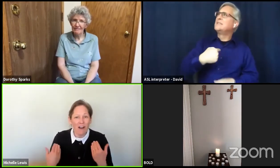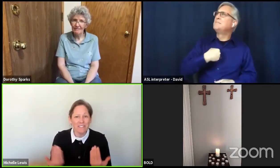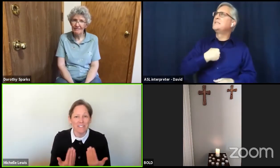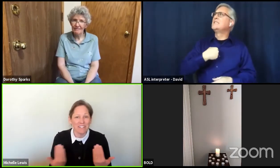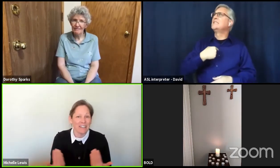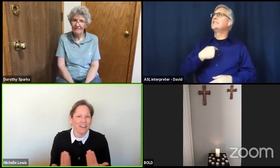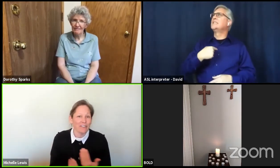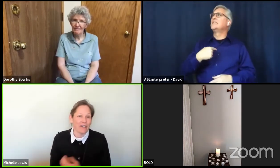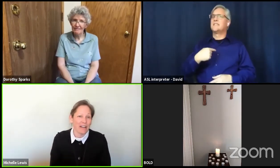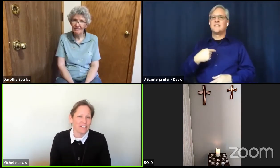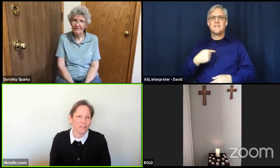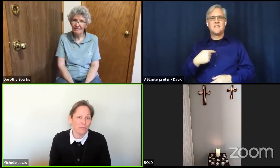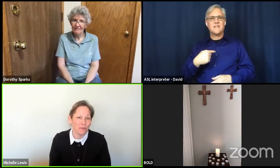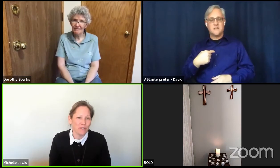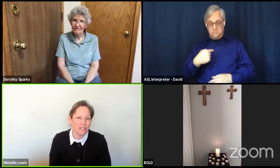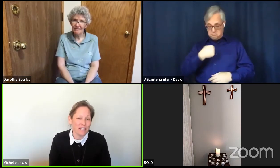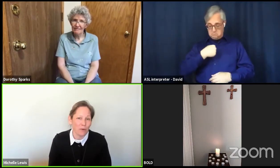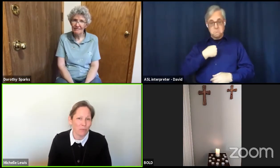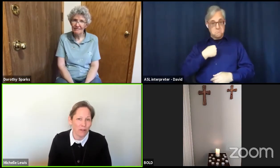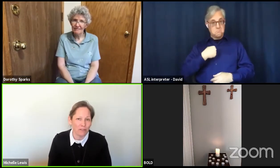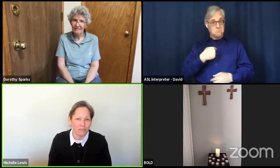together as a community of bread of life.